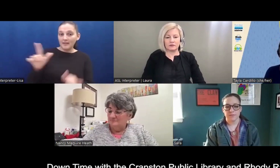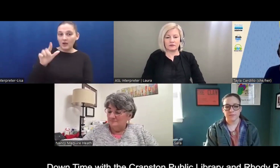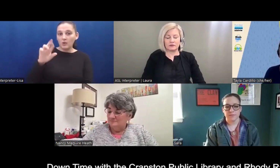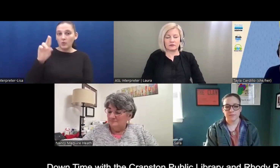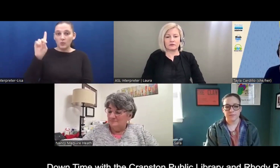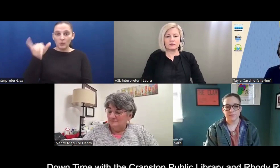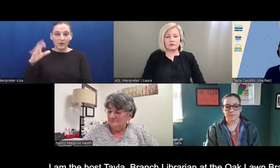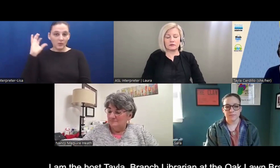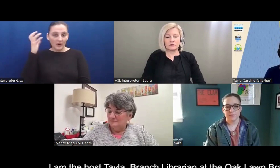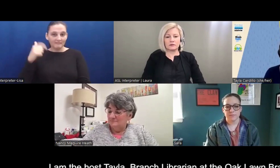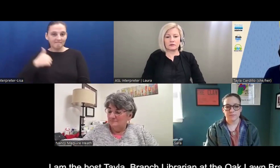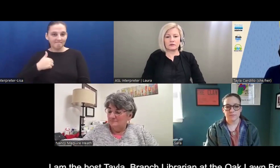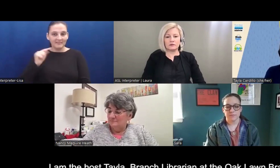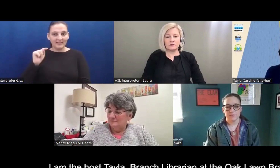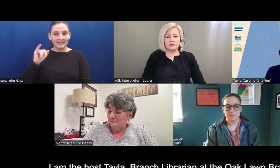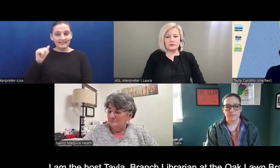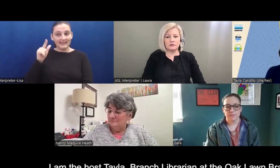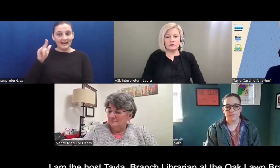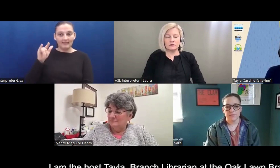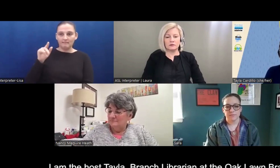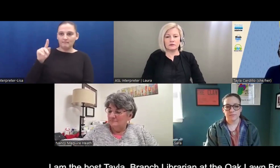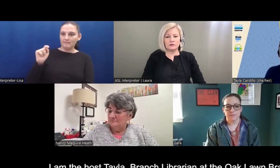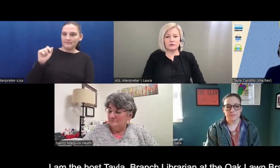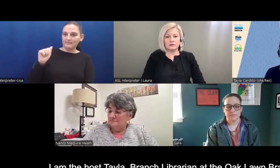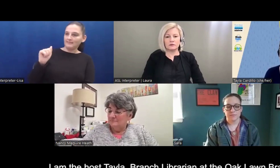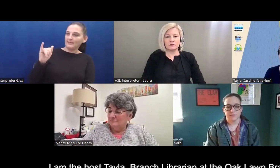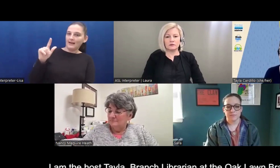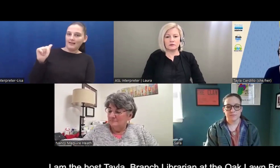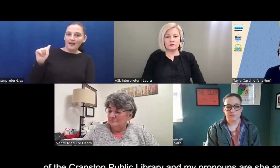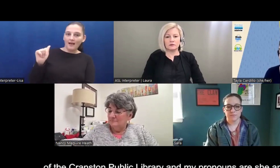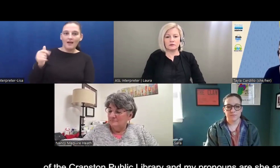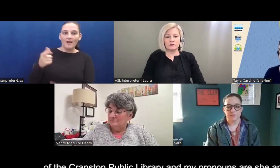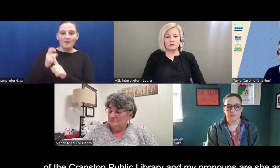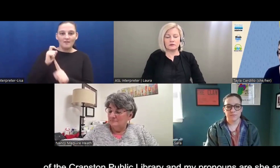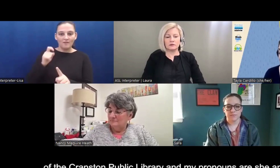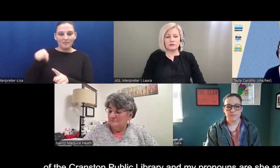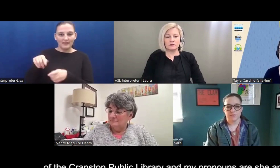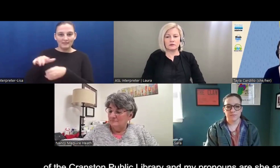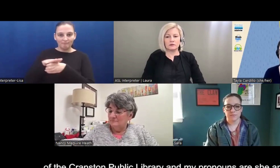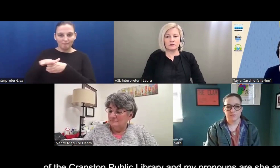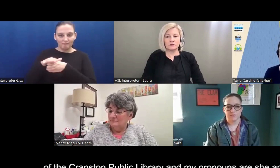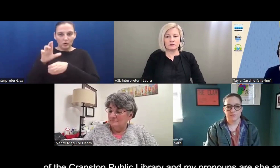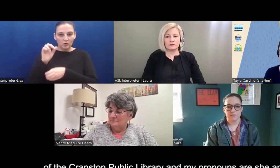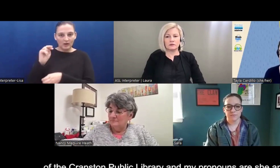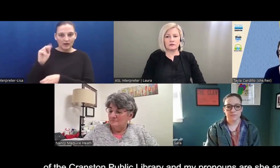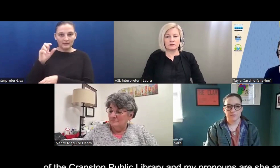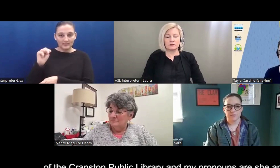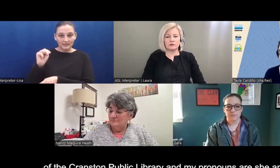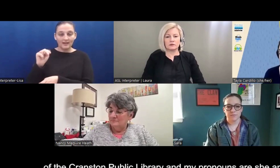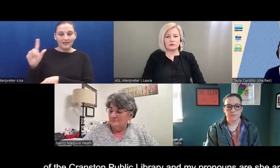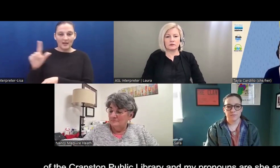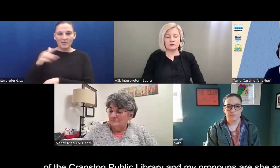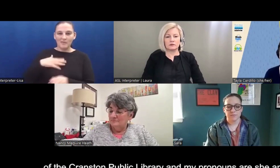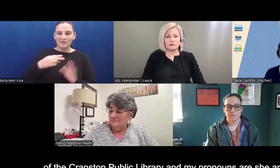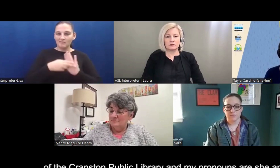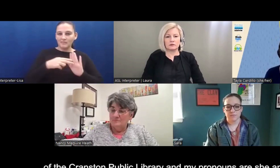Rhodey Radio. I'm your host, Tayla, branch librarian at the Oaklawn branch of the Cranston Public Library, and my pronouns are she, her.